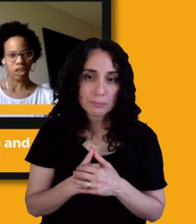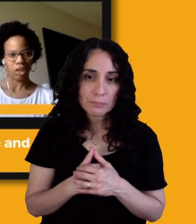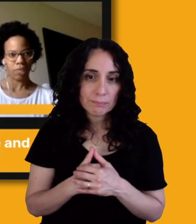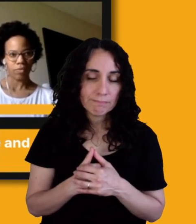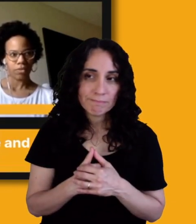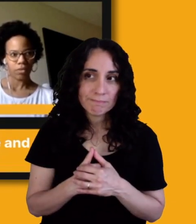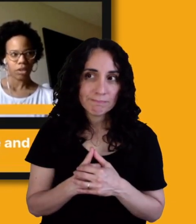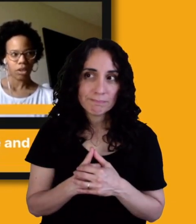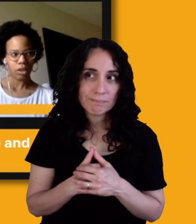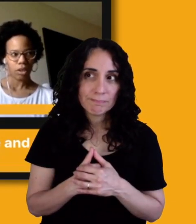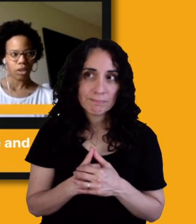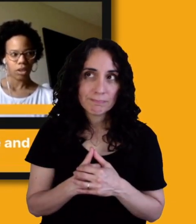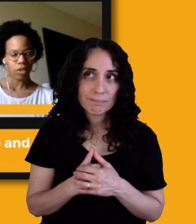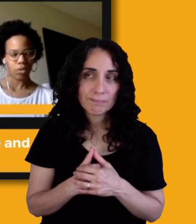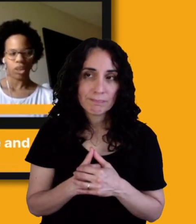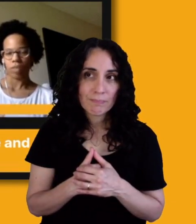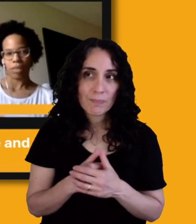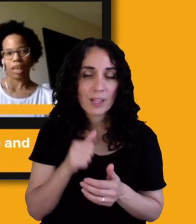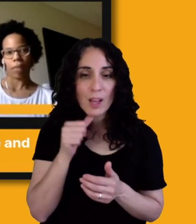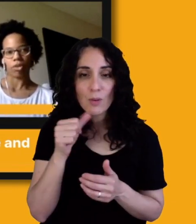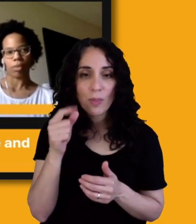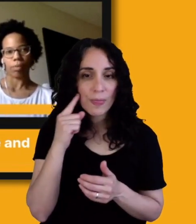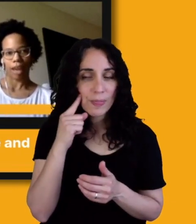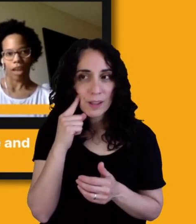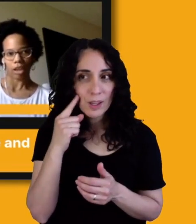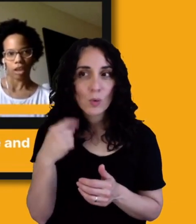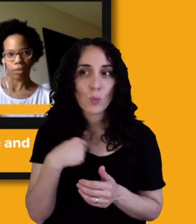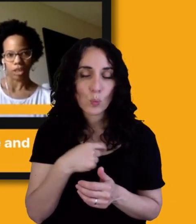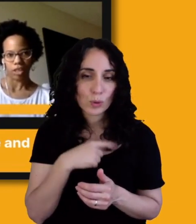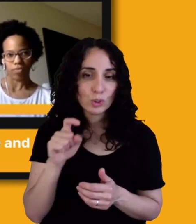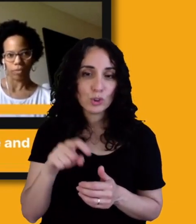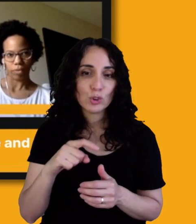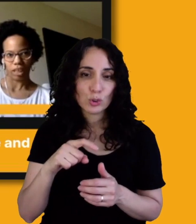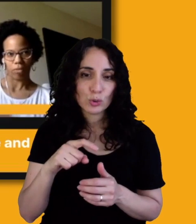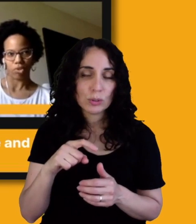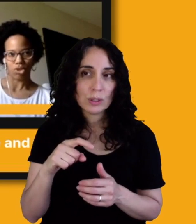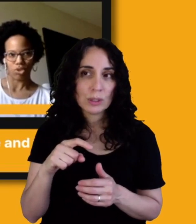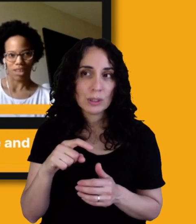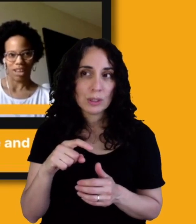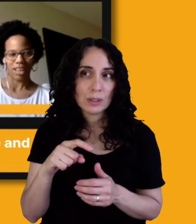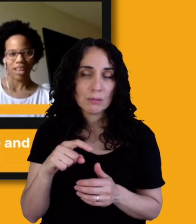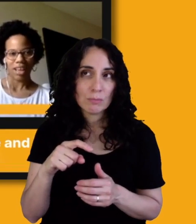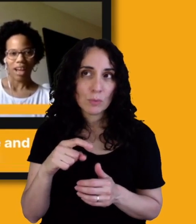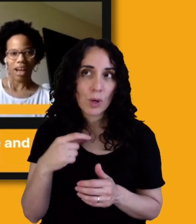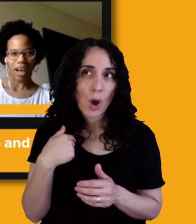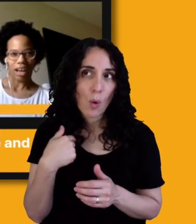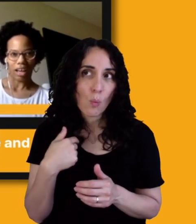we should be able to block a person from being able to do that. I,